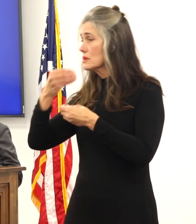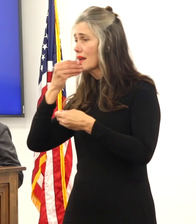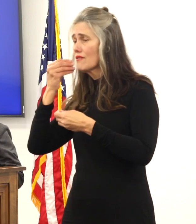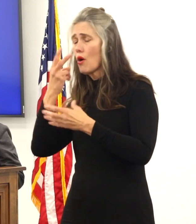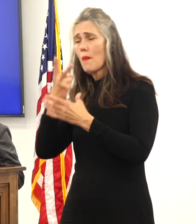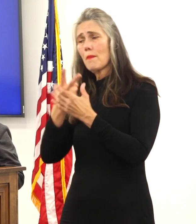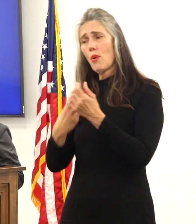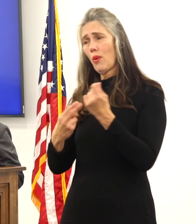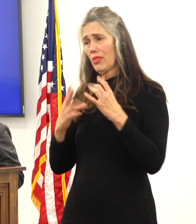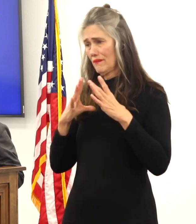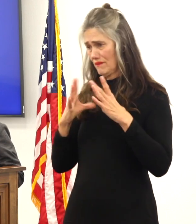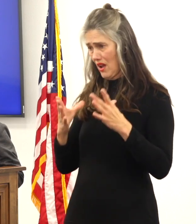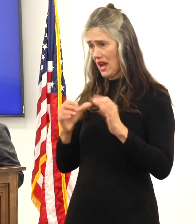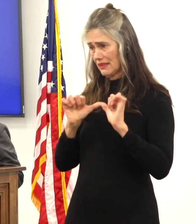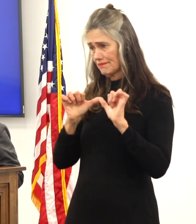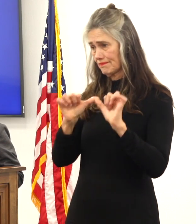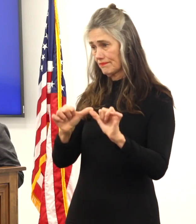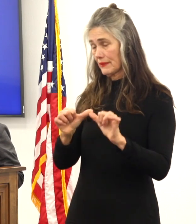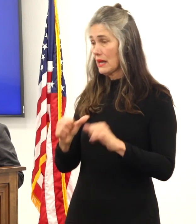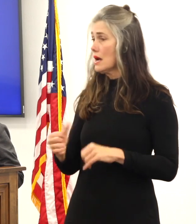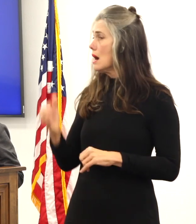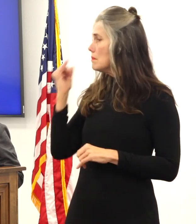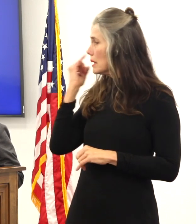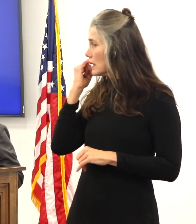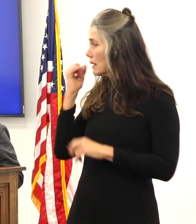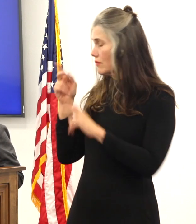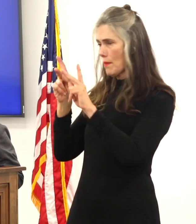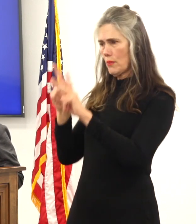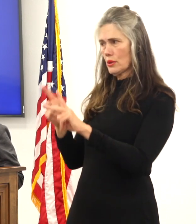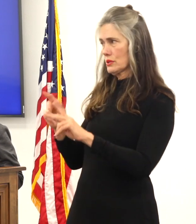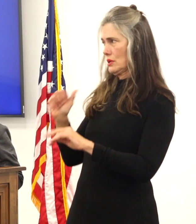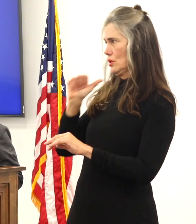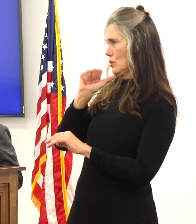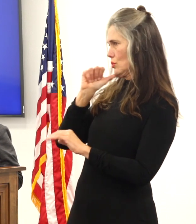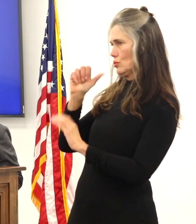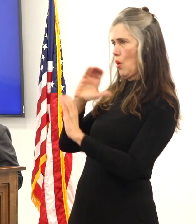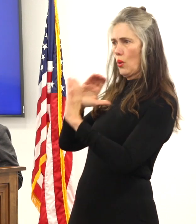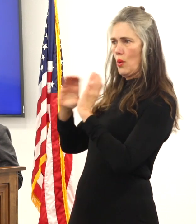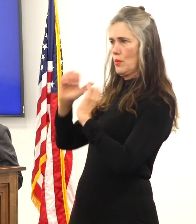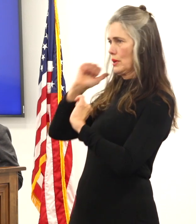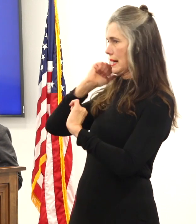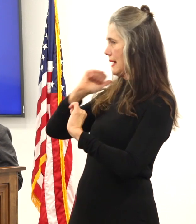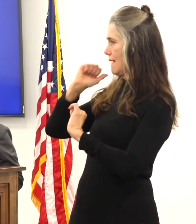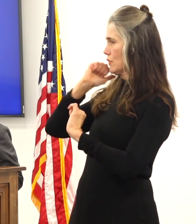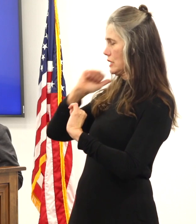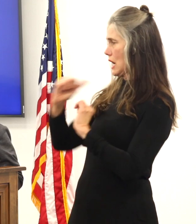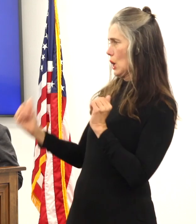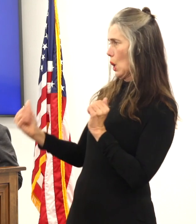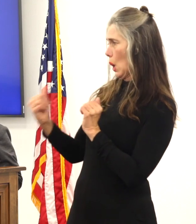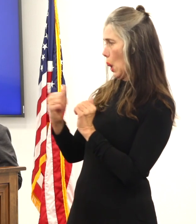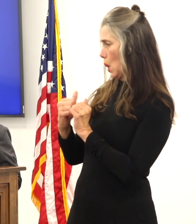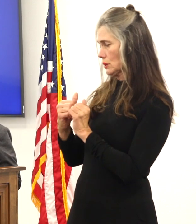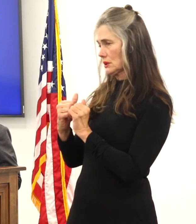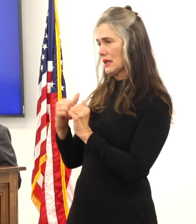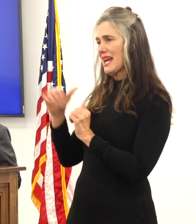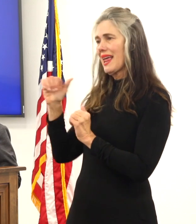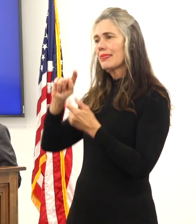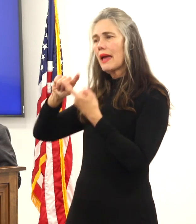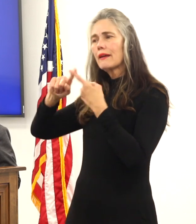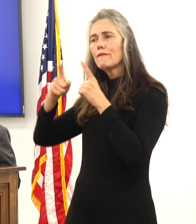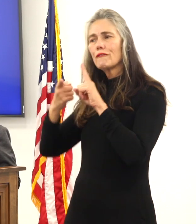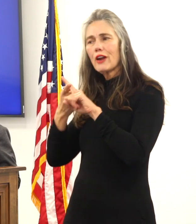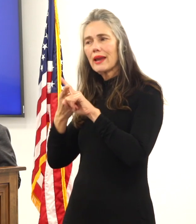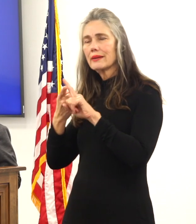individuals with whom you do not have a daily close communication with like you get together with your friends